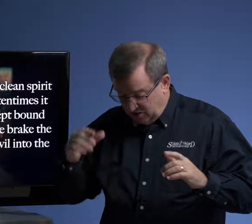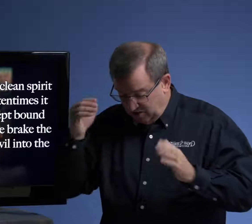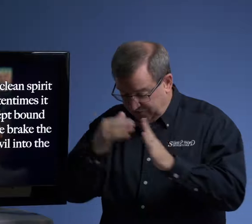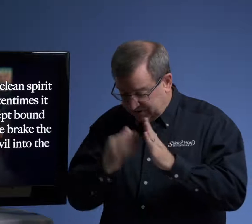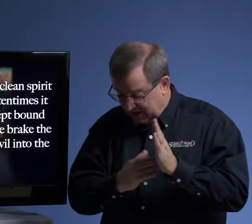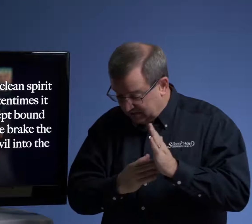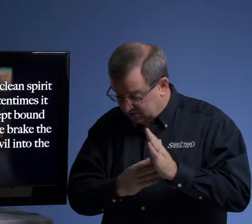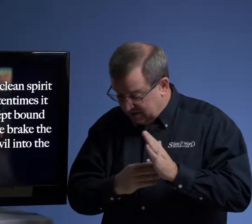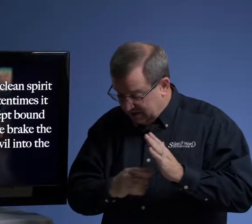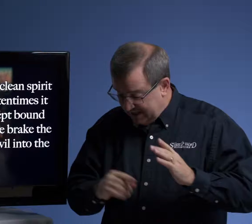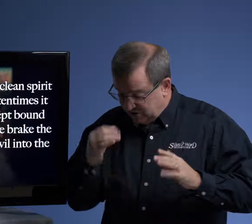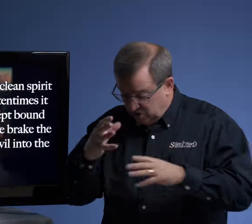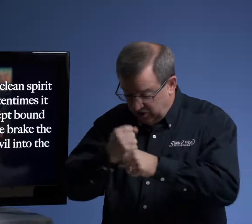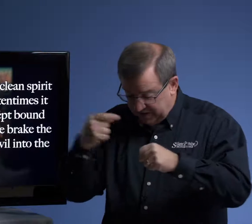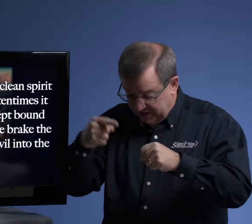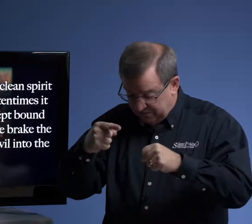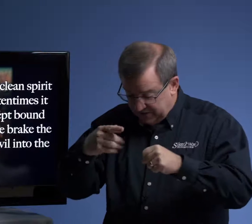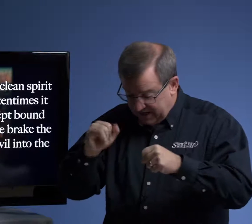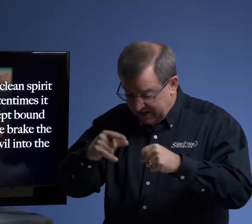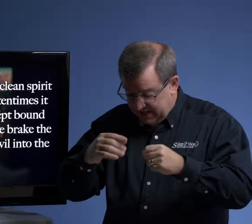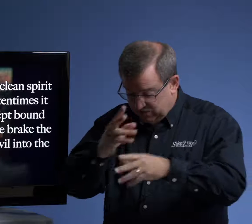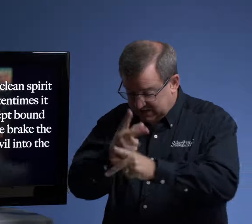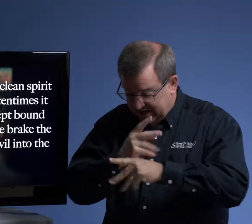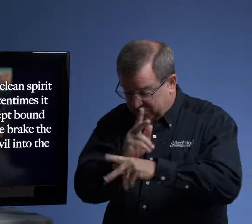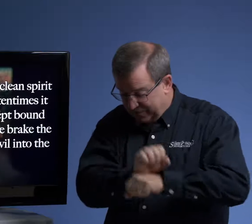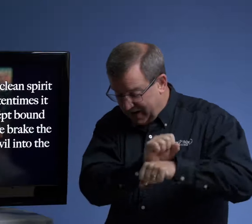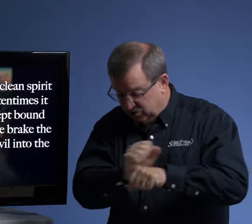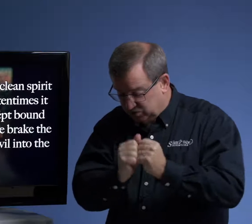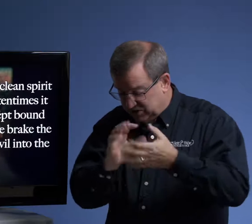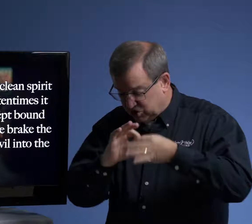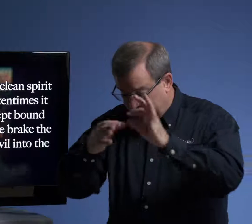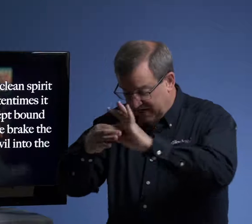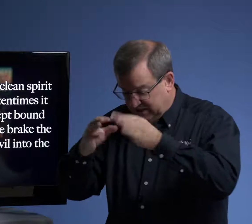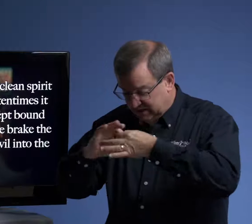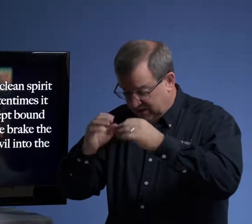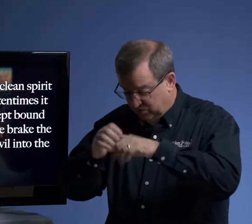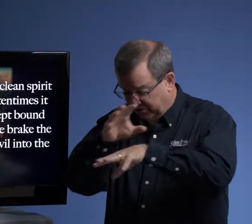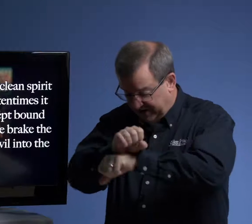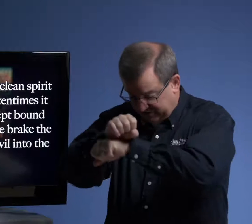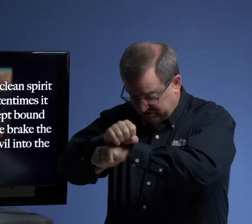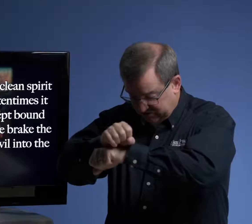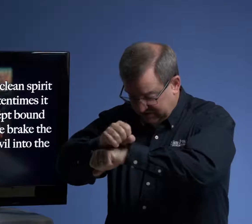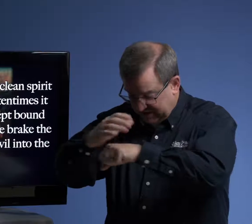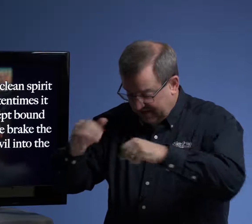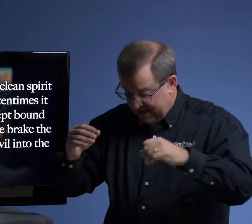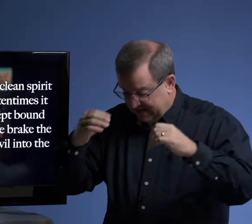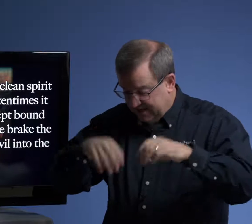Oftentimes it caught him and he was kept bound with chains and with fetters. And he